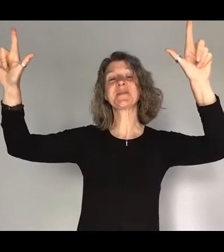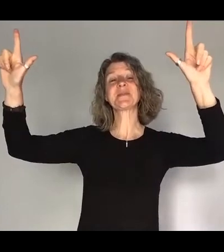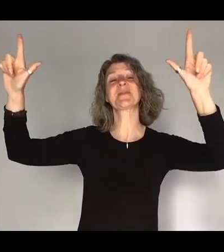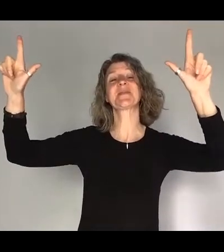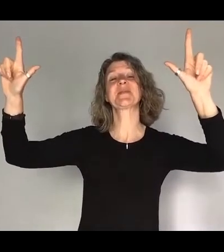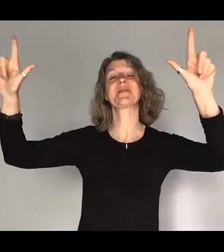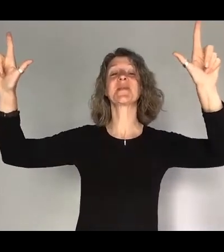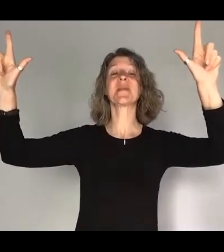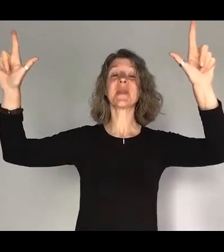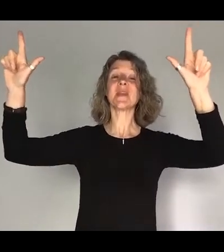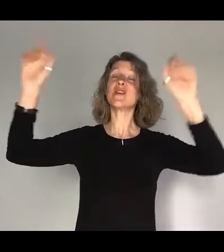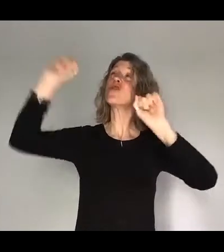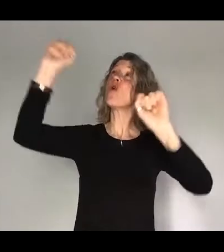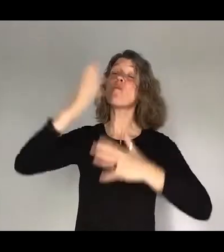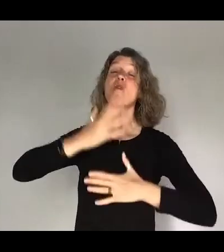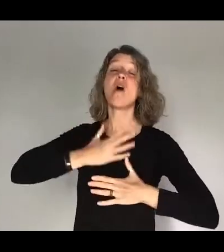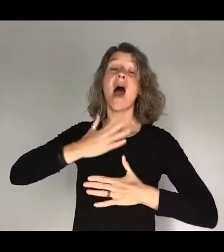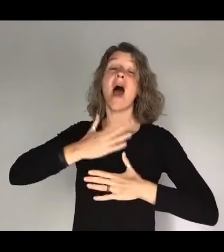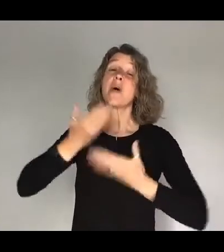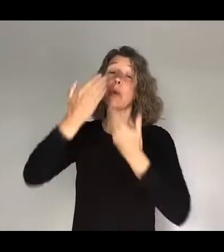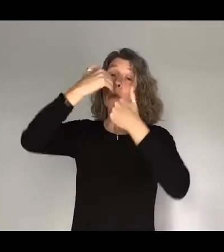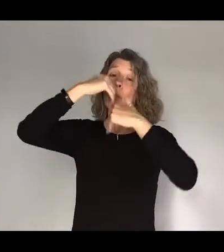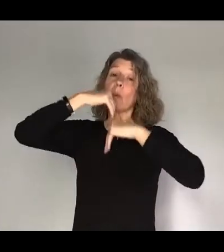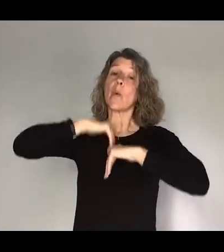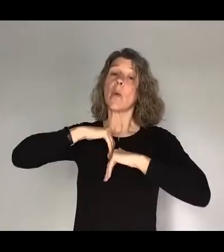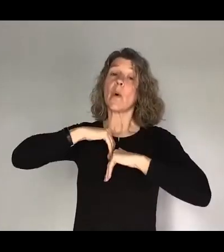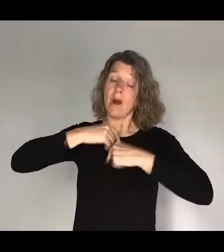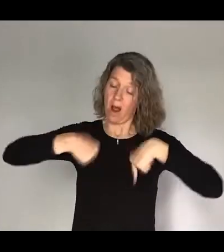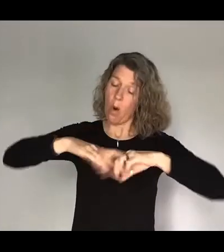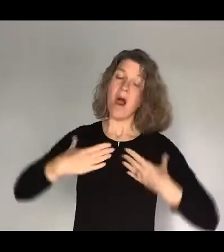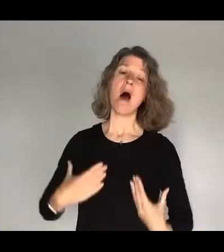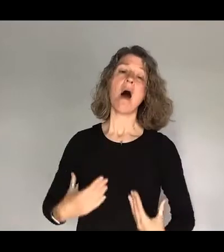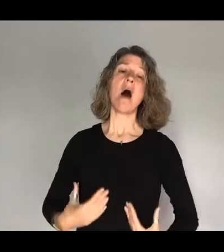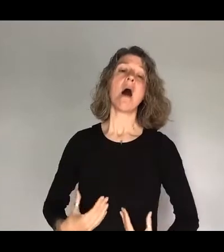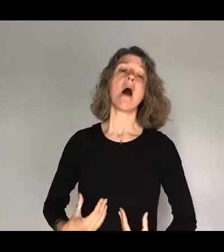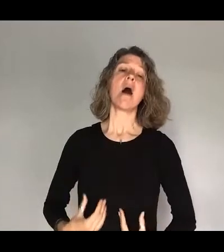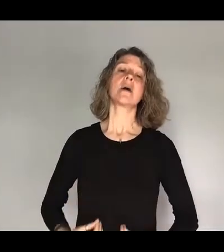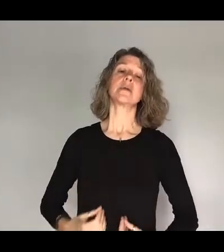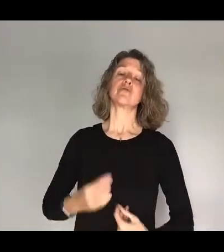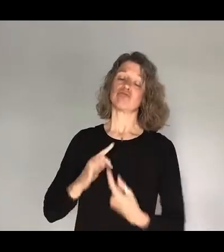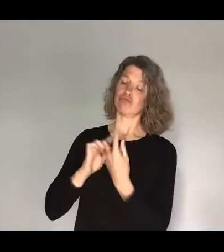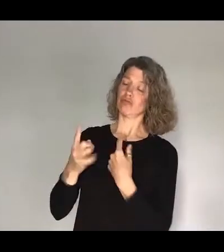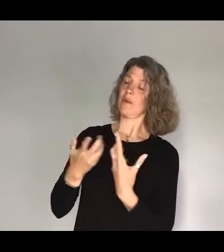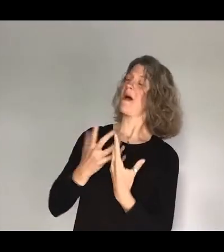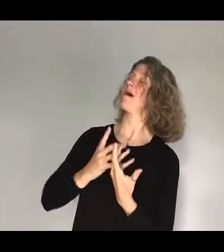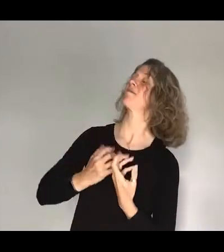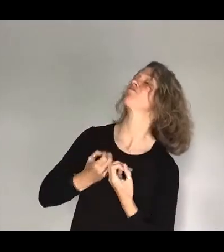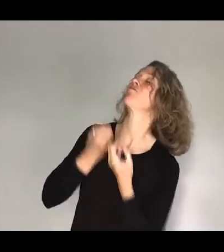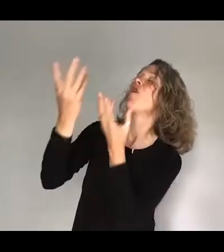It's Your breath in our lives. So we pour out our